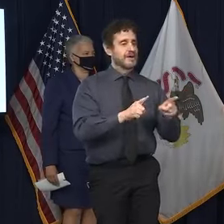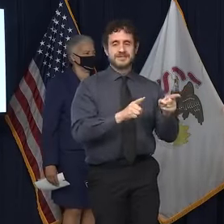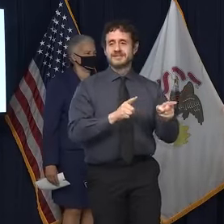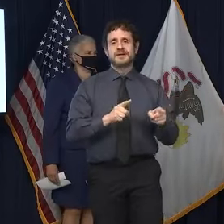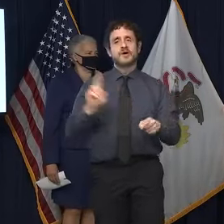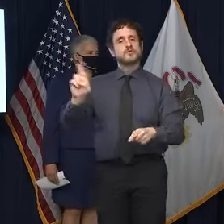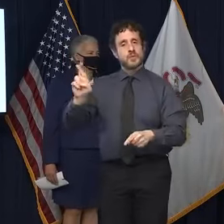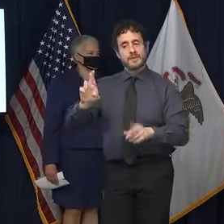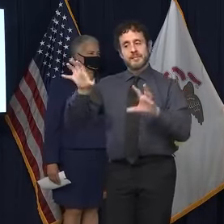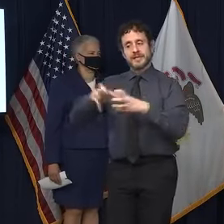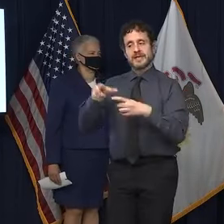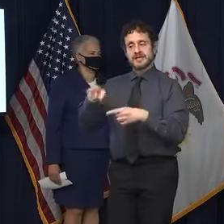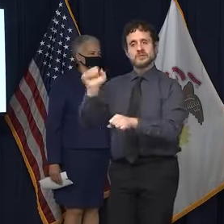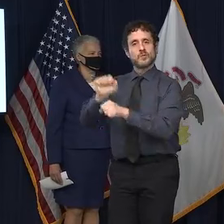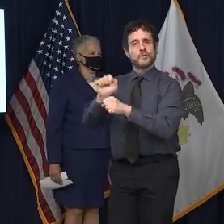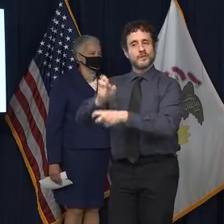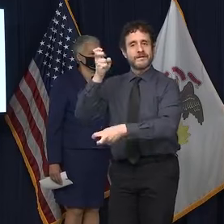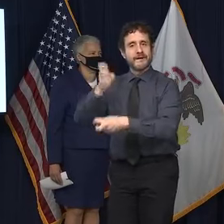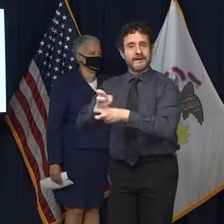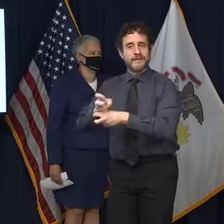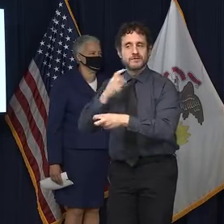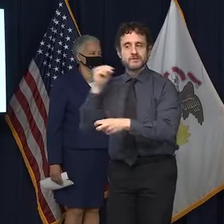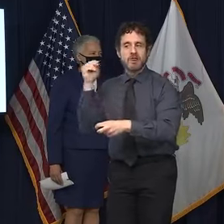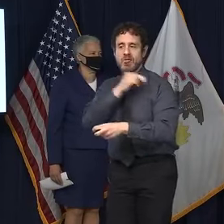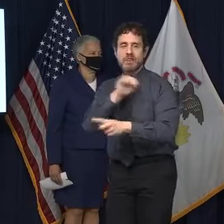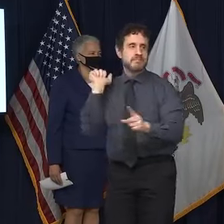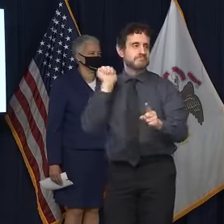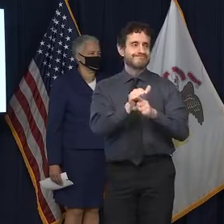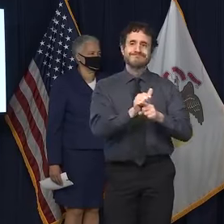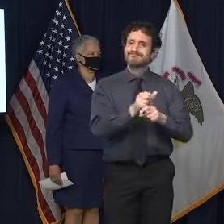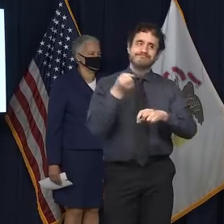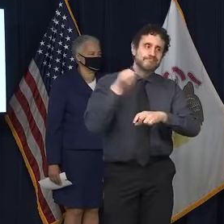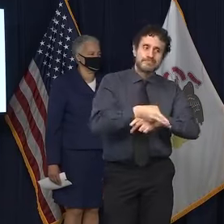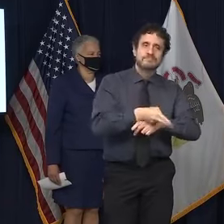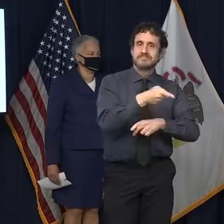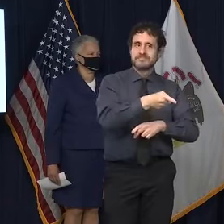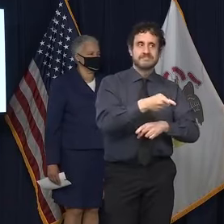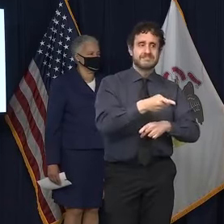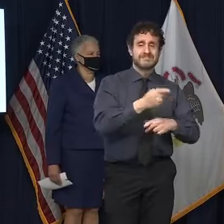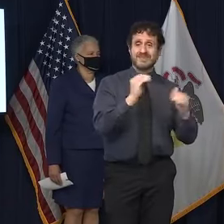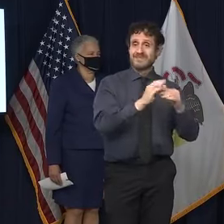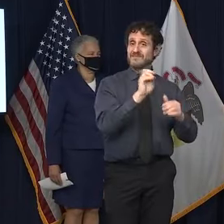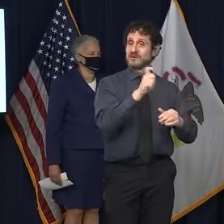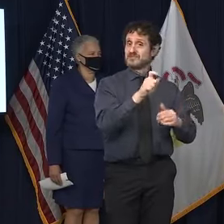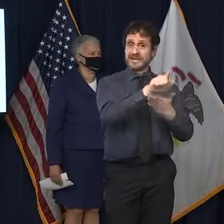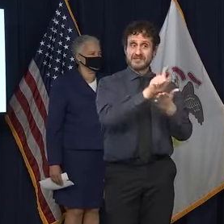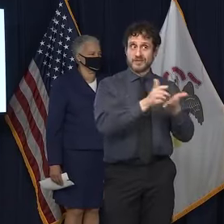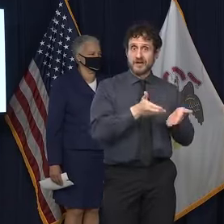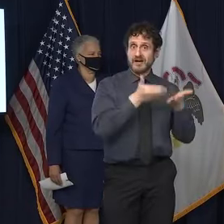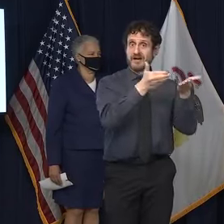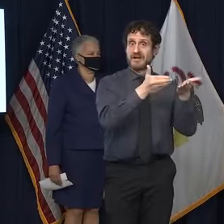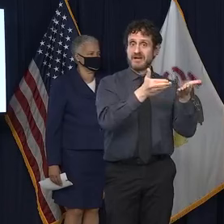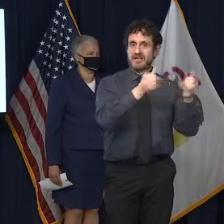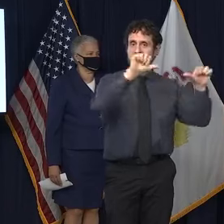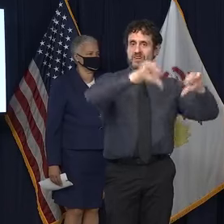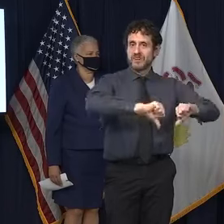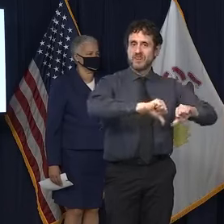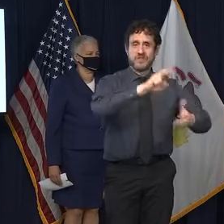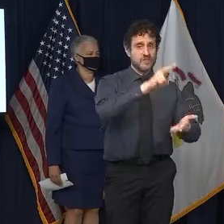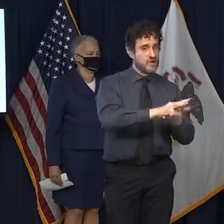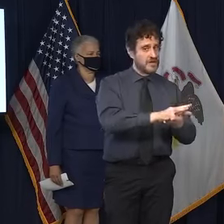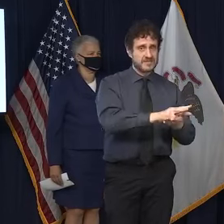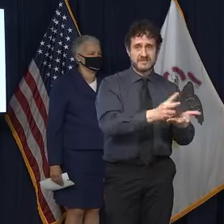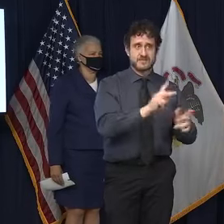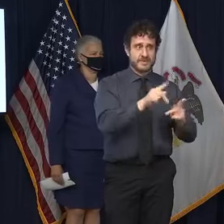tooth and nail to defeat it. And so here we are. And so I look, I'm going to